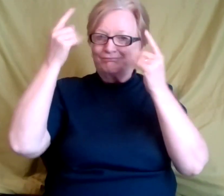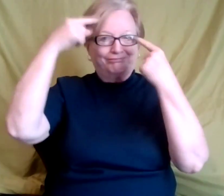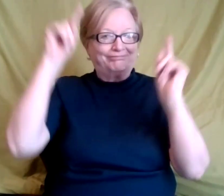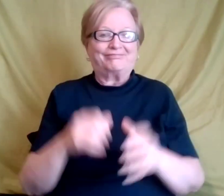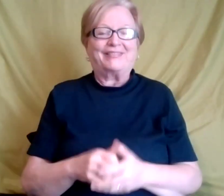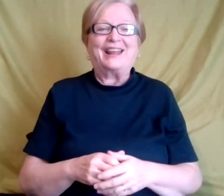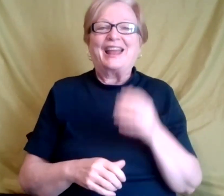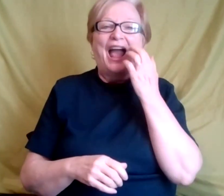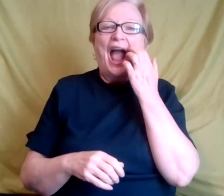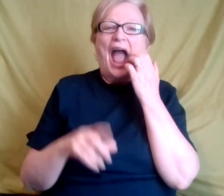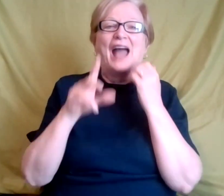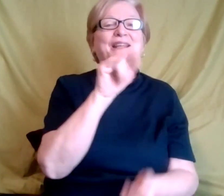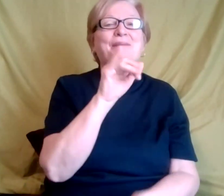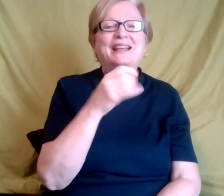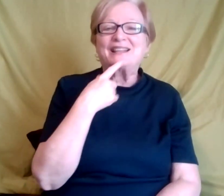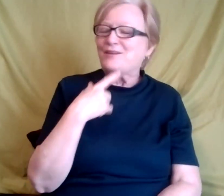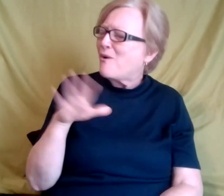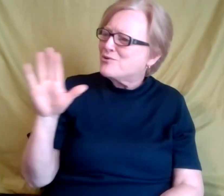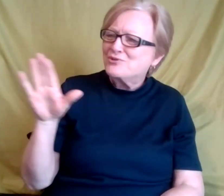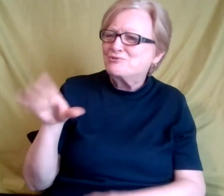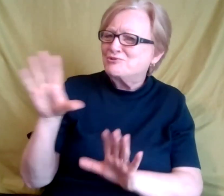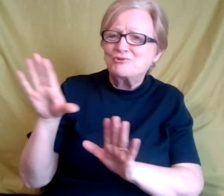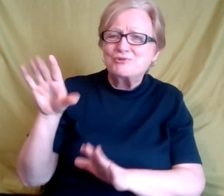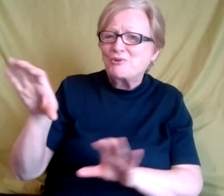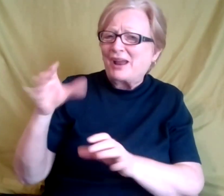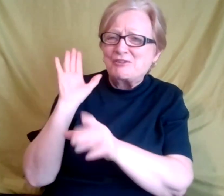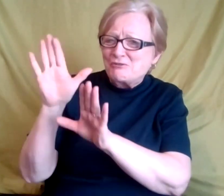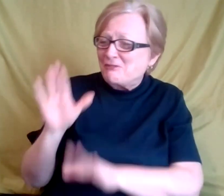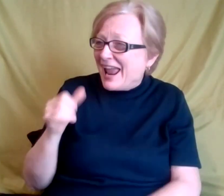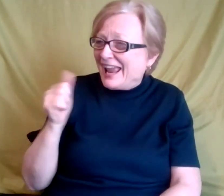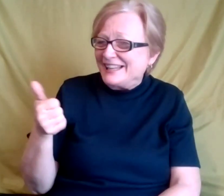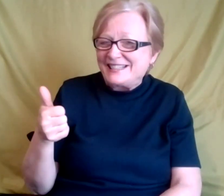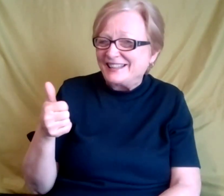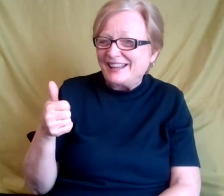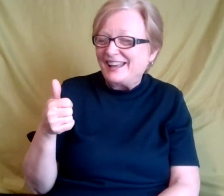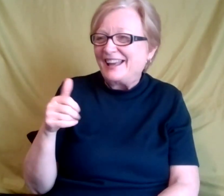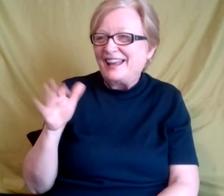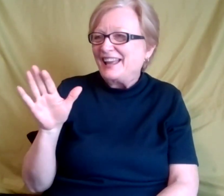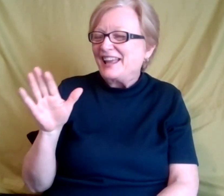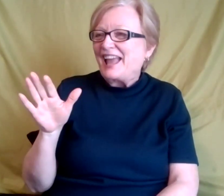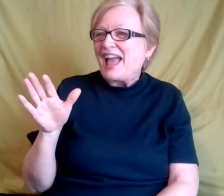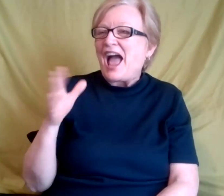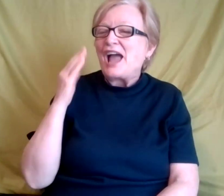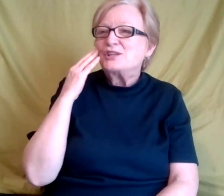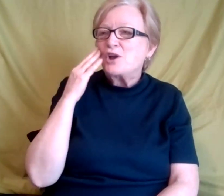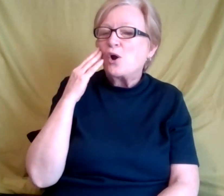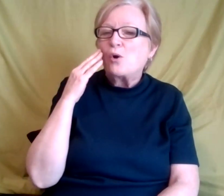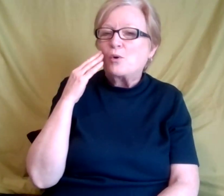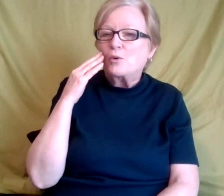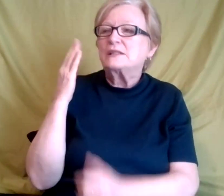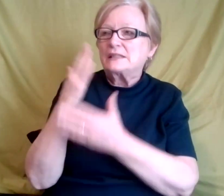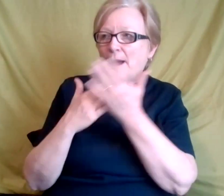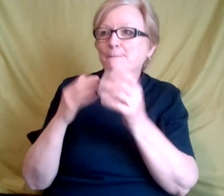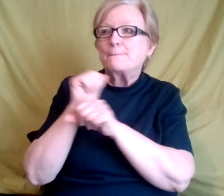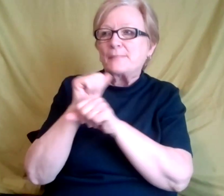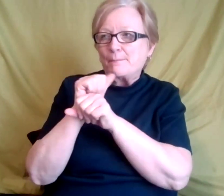great. And yeah, thank you. giving us, you know, the insight. And so, um, I know there are some employers